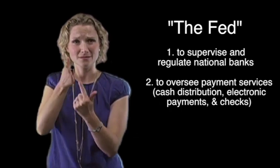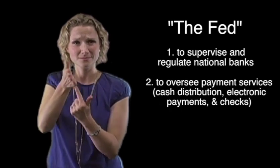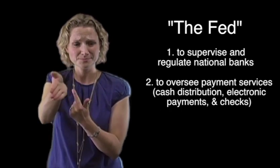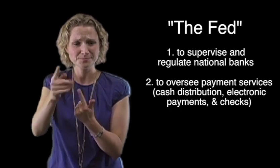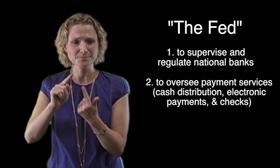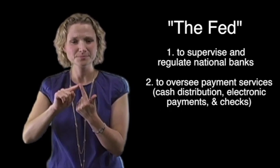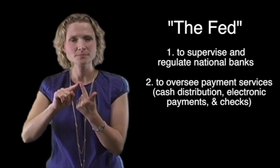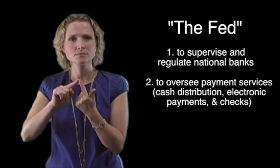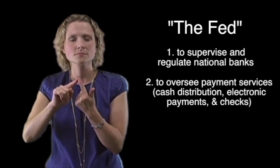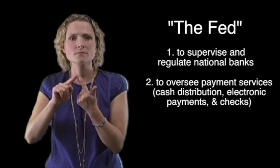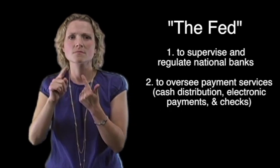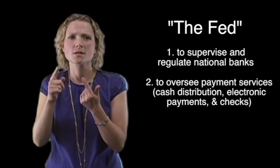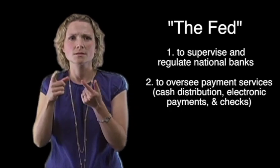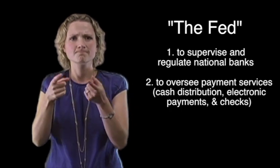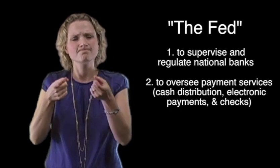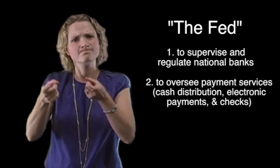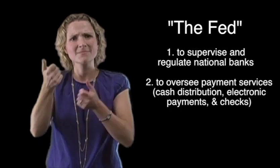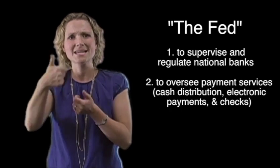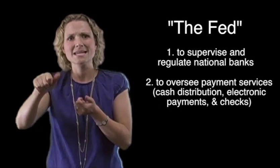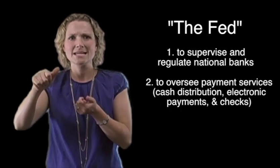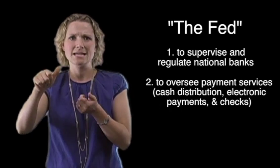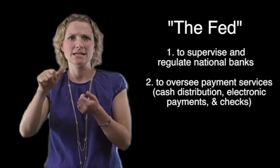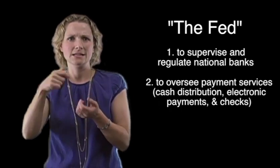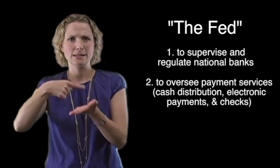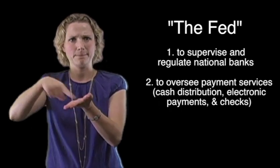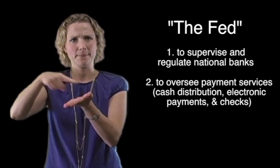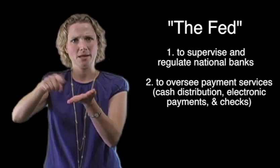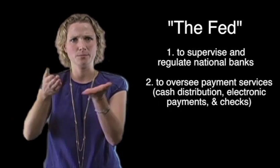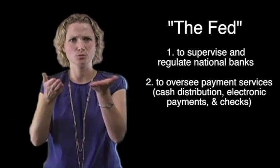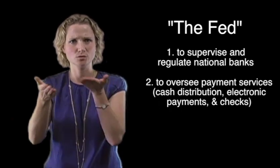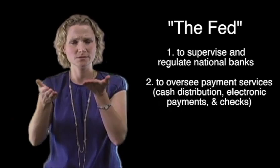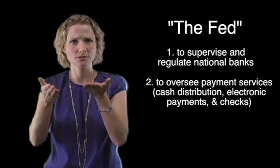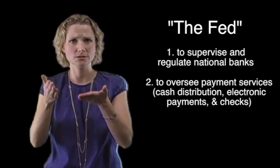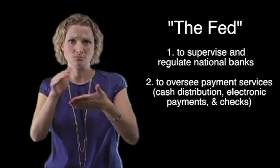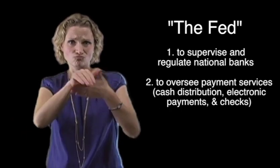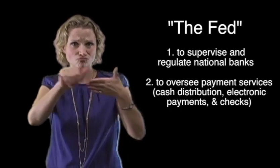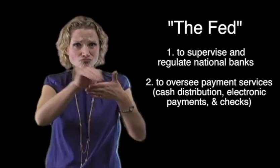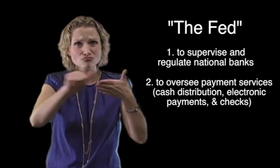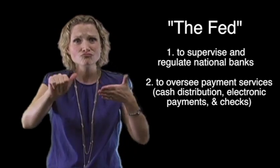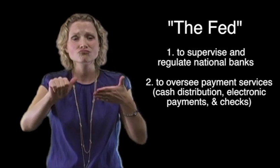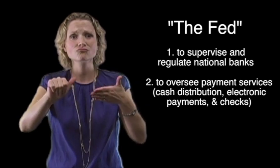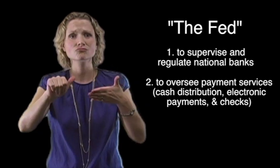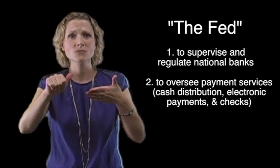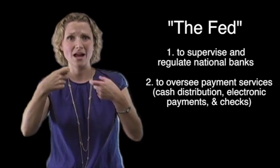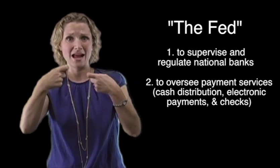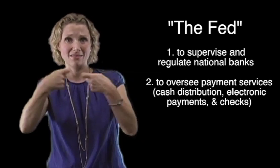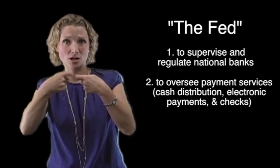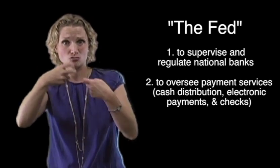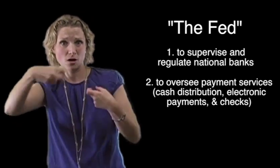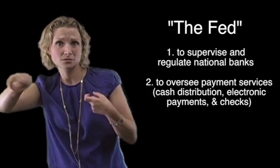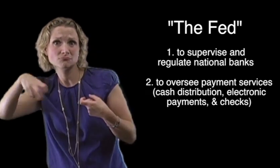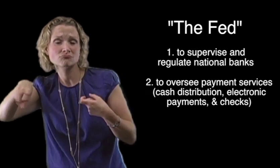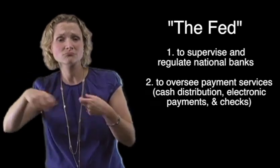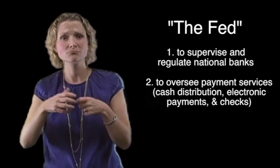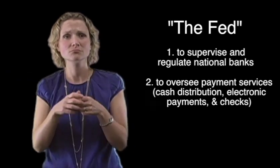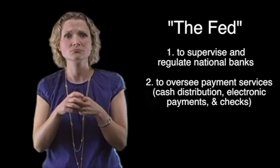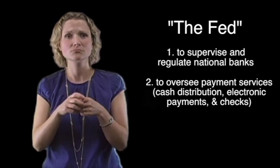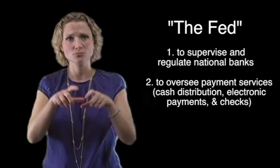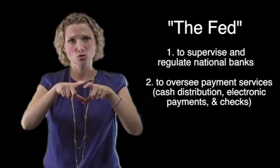To oversee payment services, including any payment services like cash distribution, electronic payments,